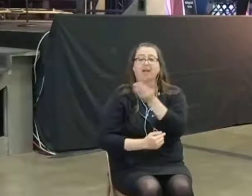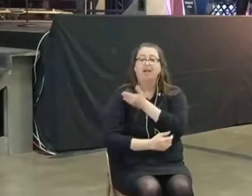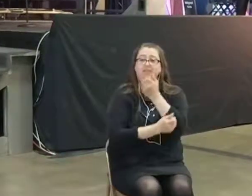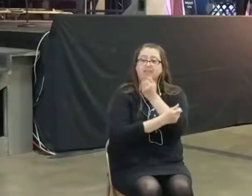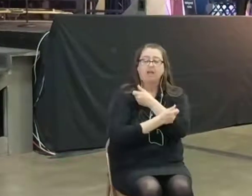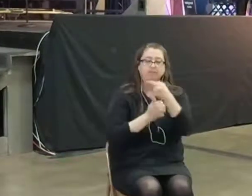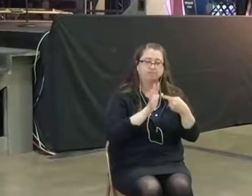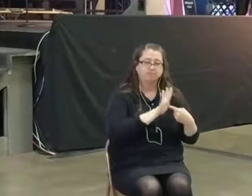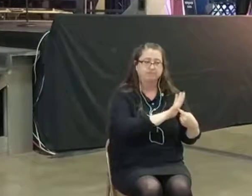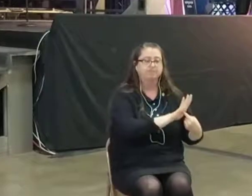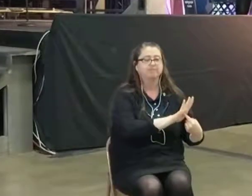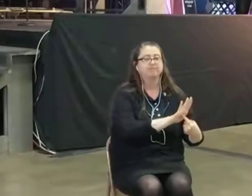love.